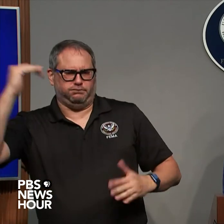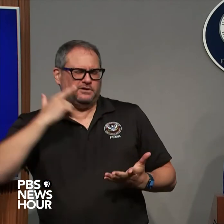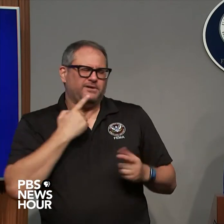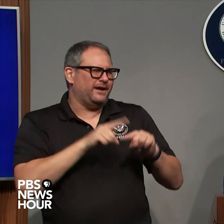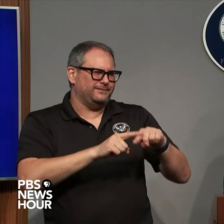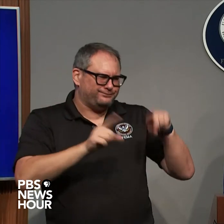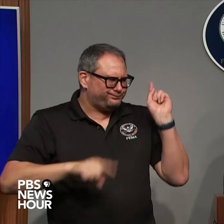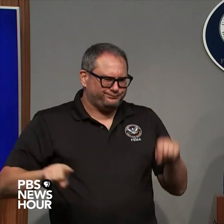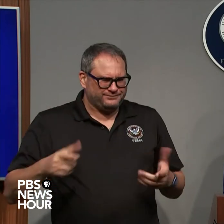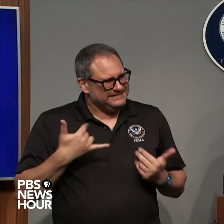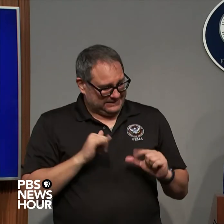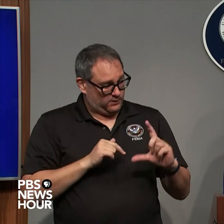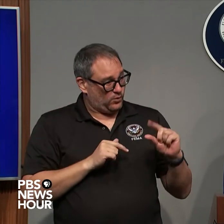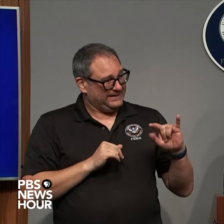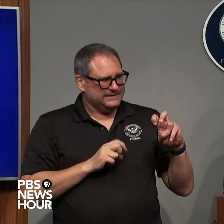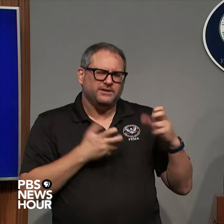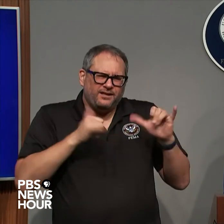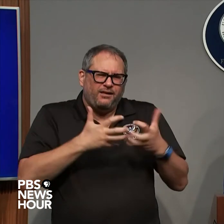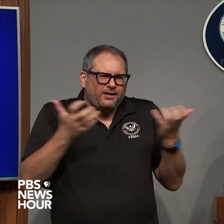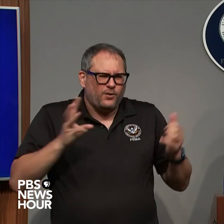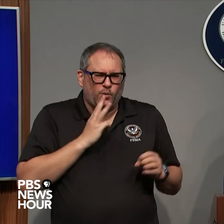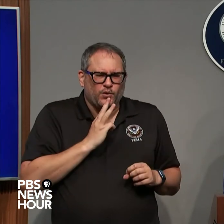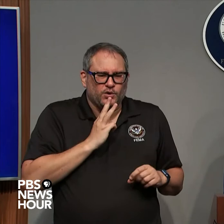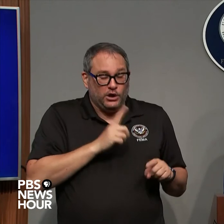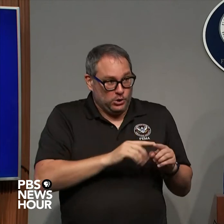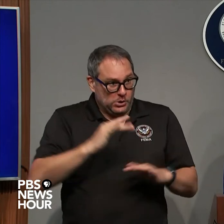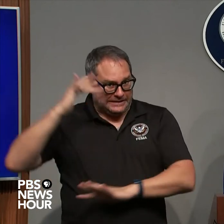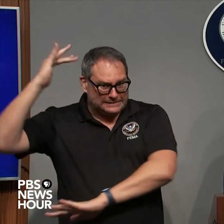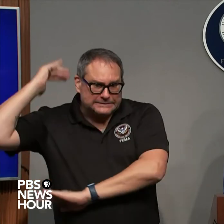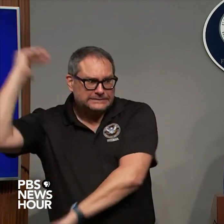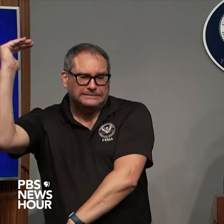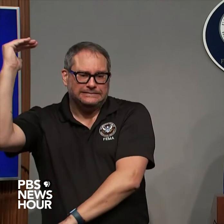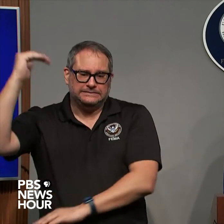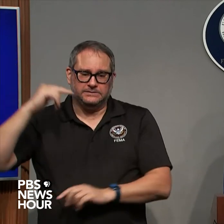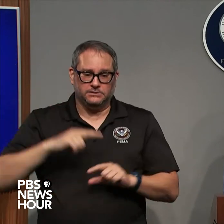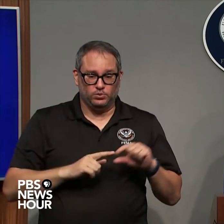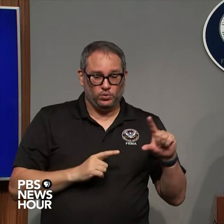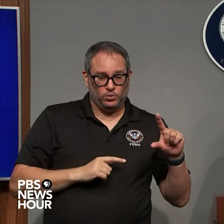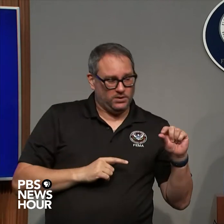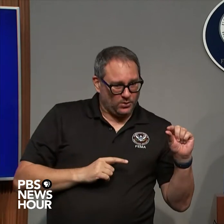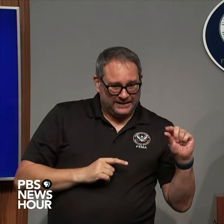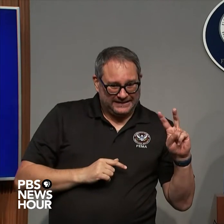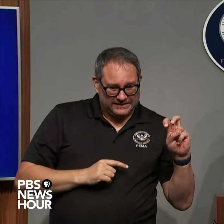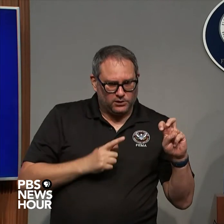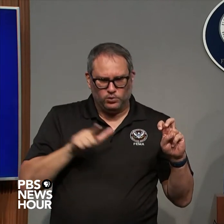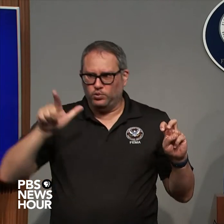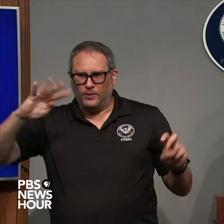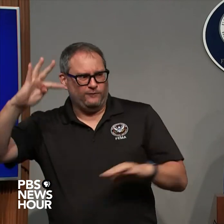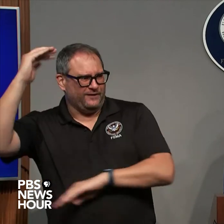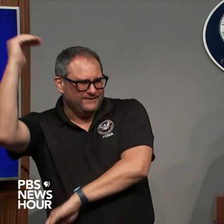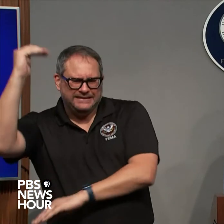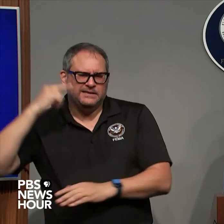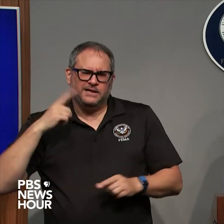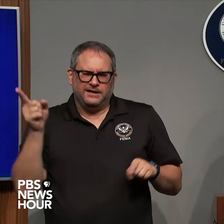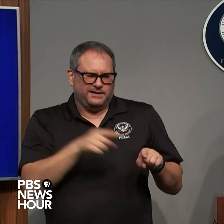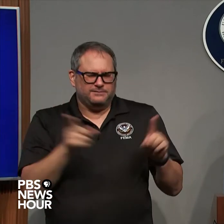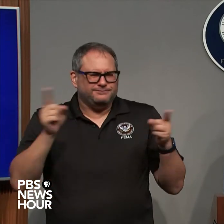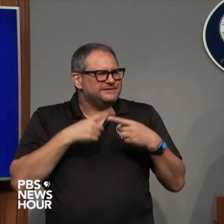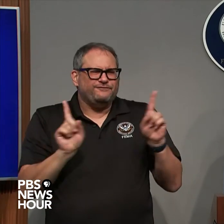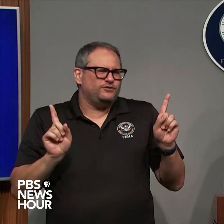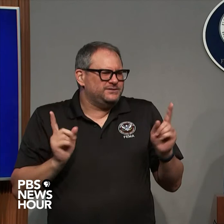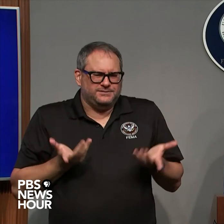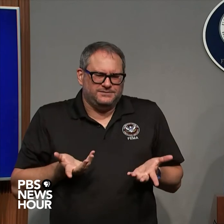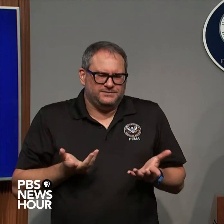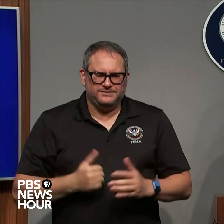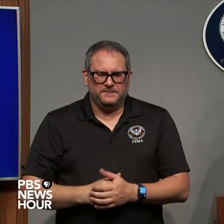type of thing to think about that storm surge I'm I'm six five and you think about this storm surge forecast you start getting 15